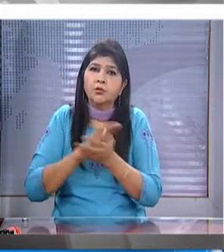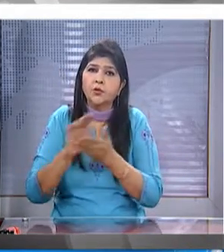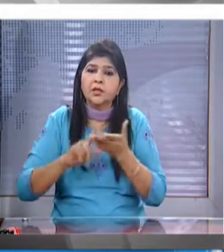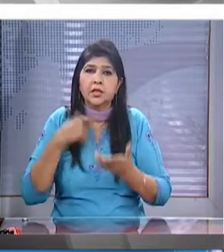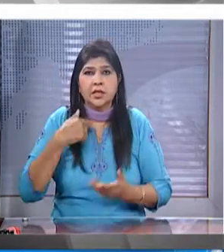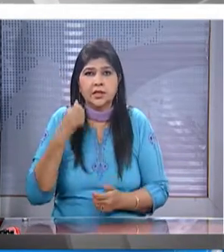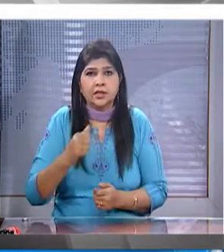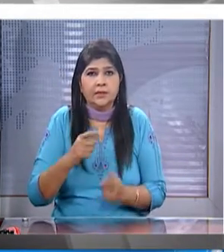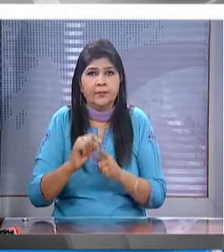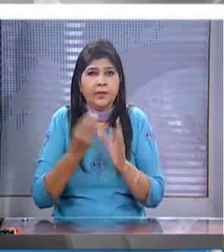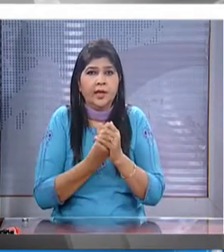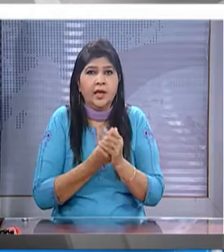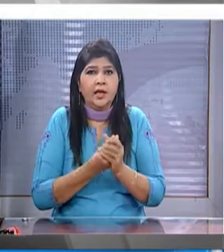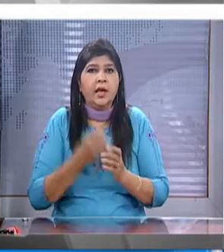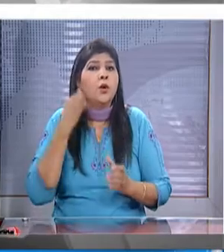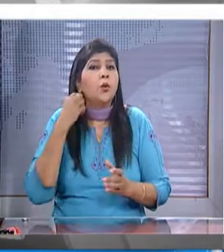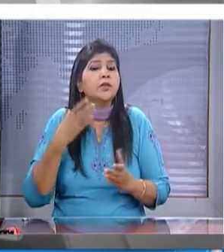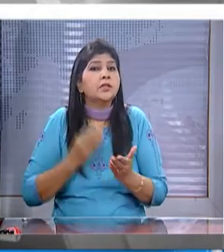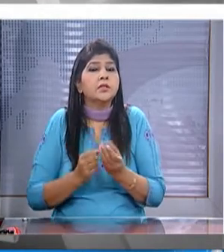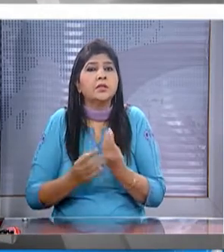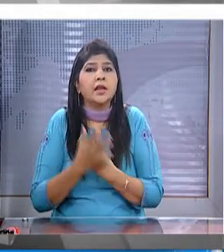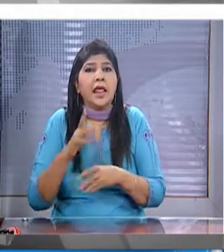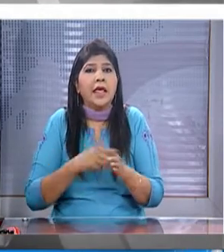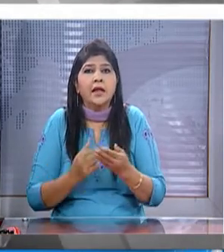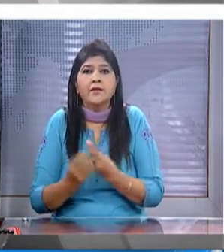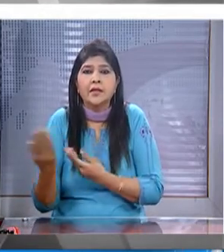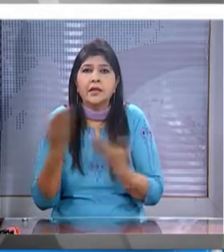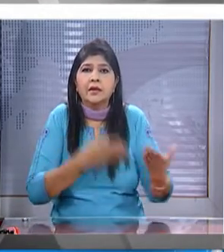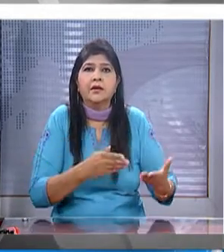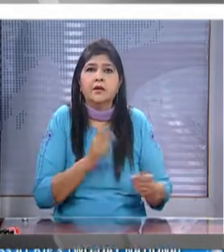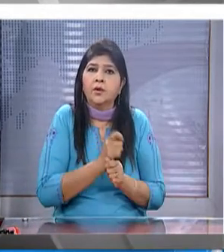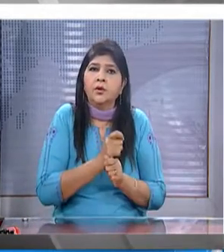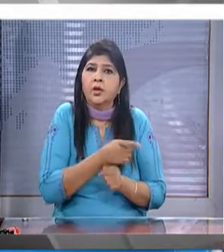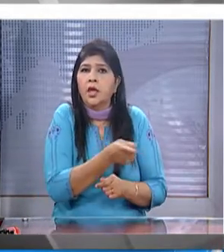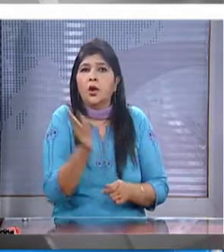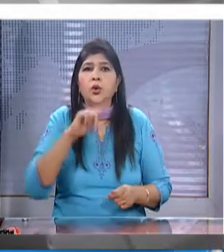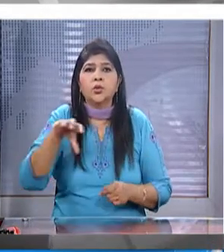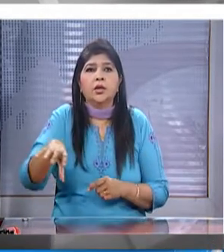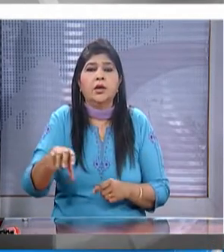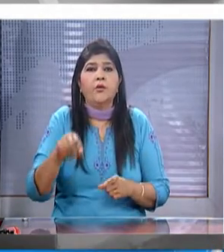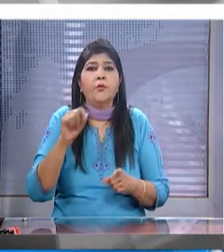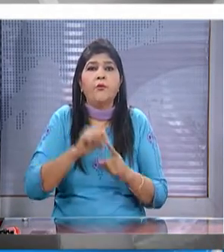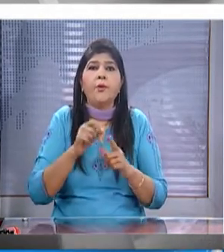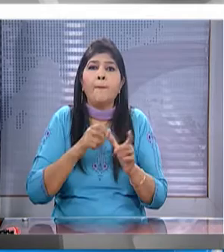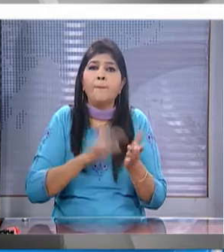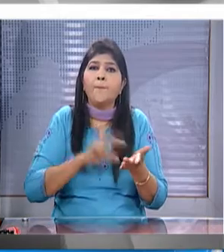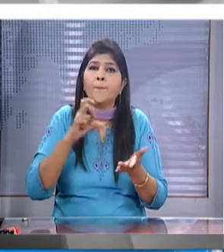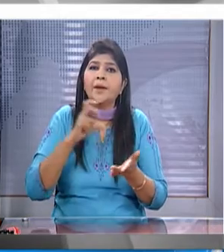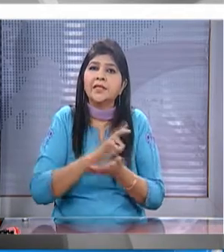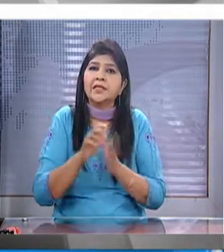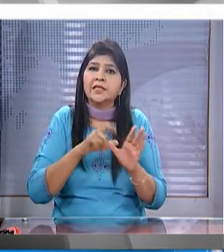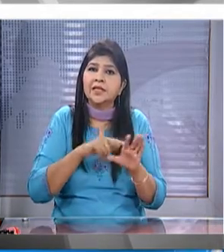asserted that the party's golden era would arrive when it rules across the country from panchayats to parliament